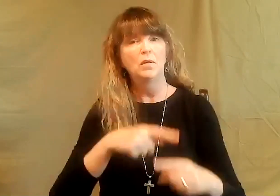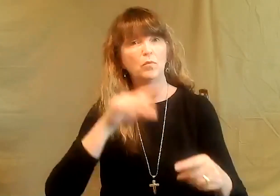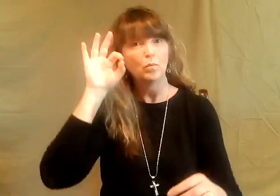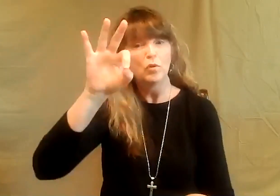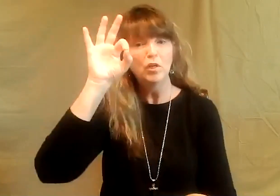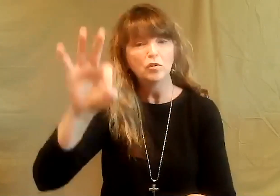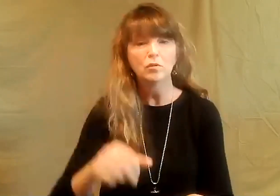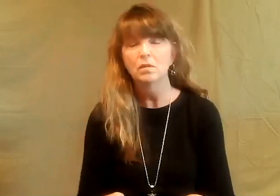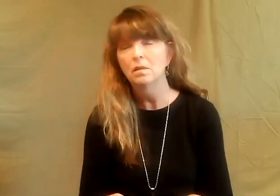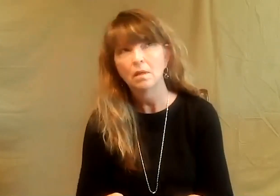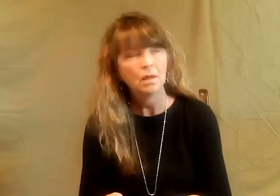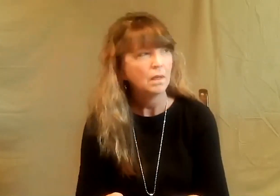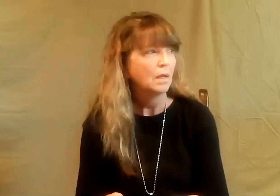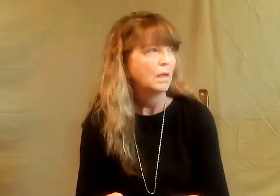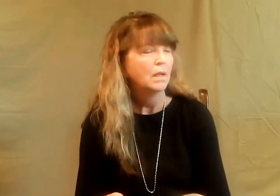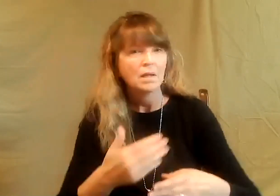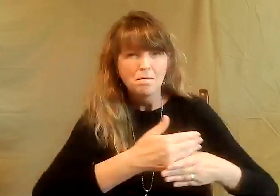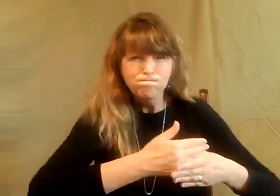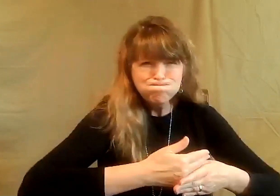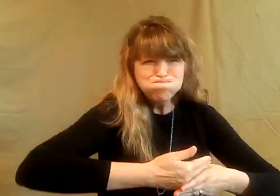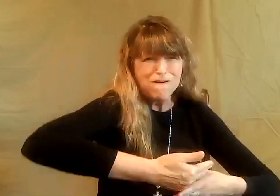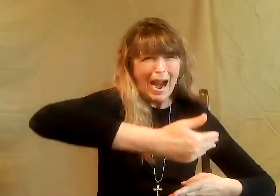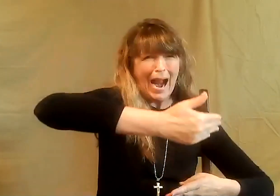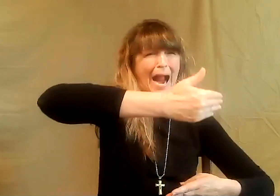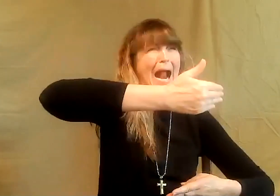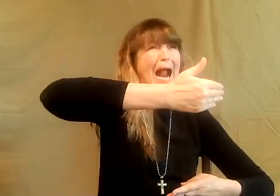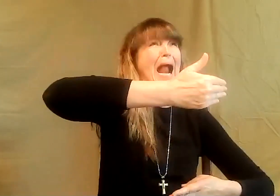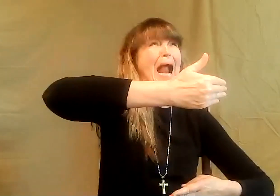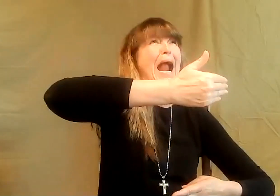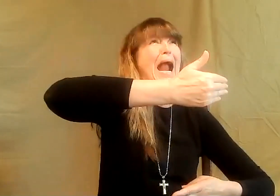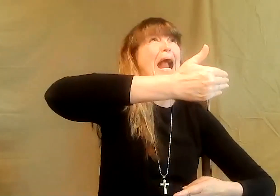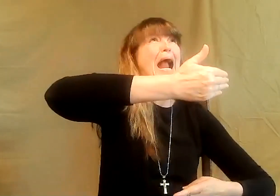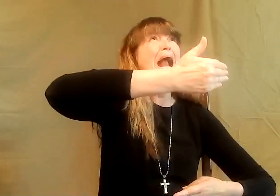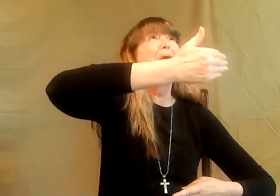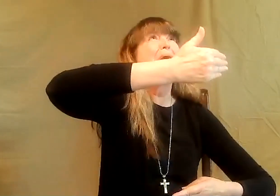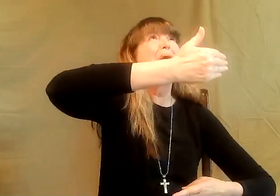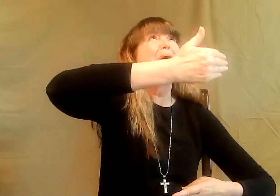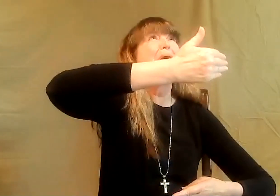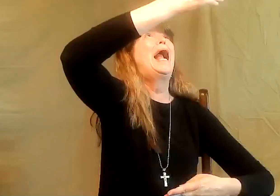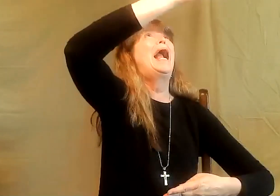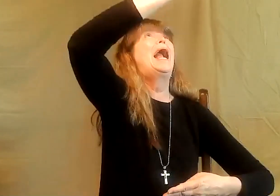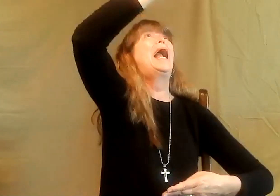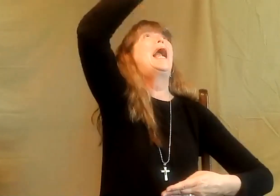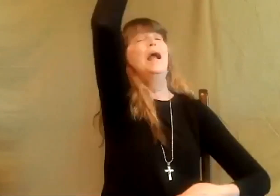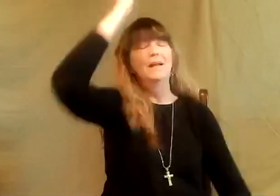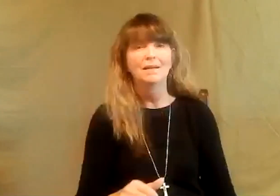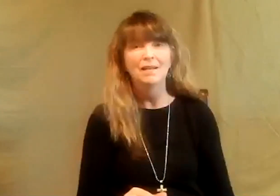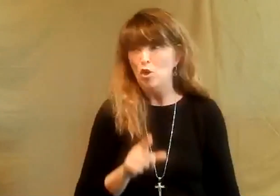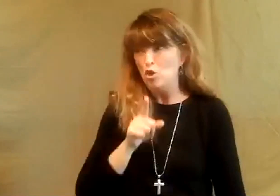And my most famous thing, my most famous wall, I've told you this, is when God called me to preach, I put a wall up, a